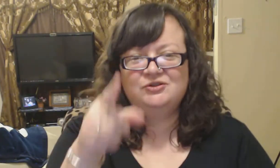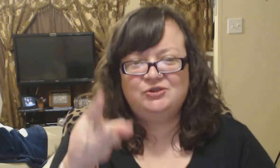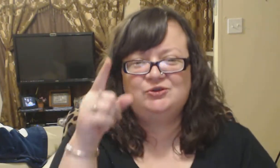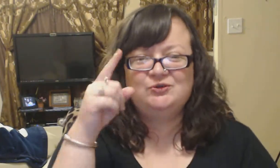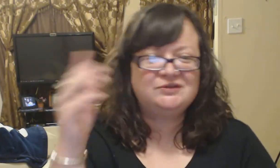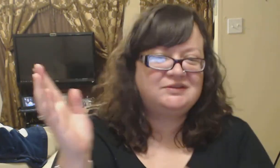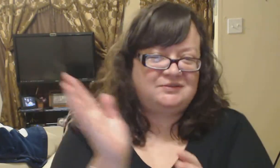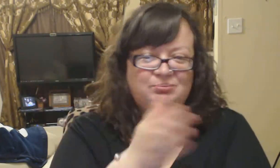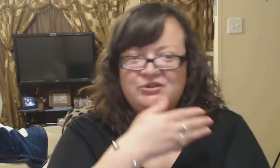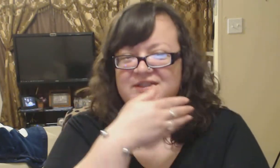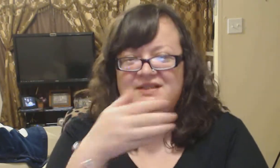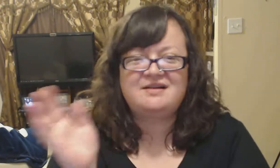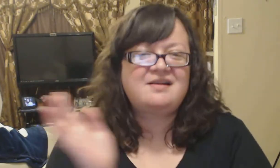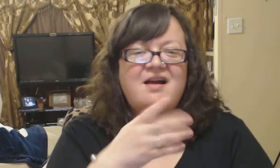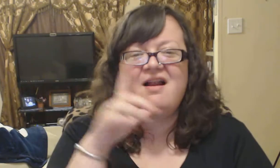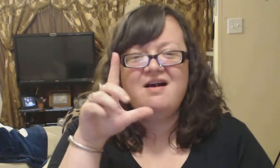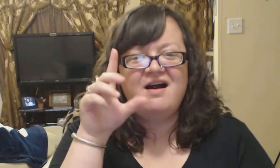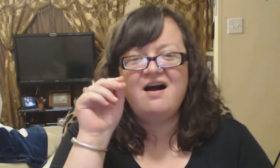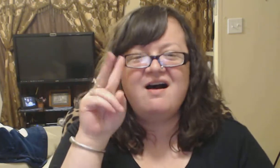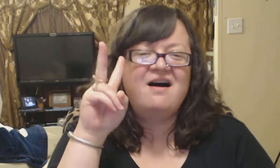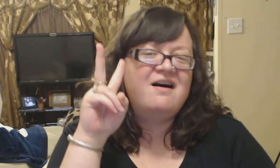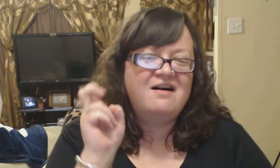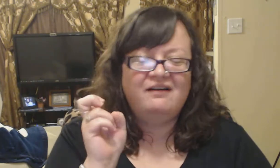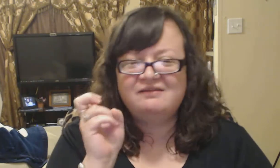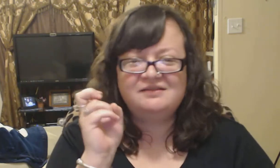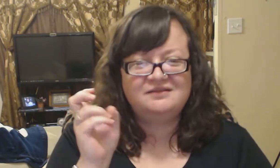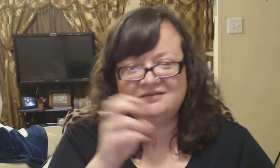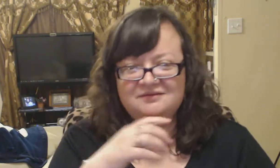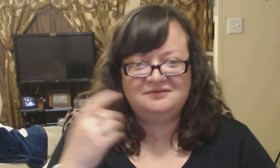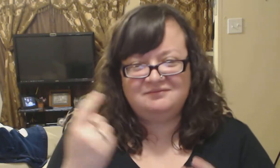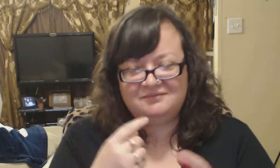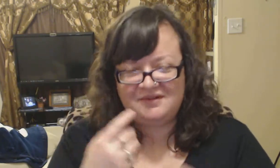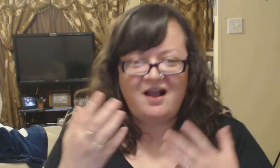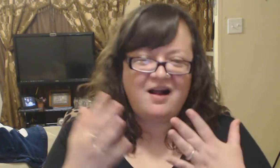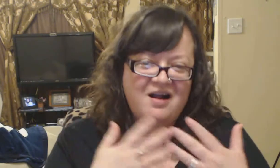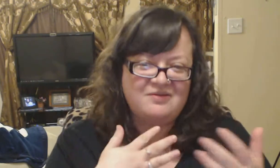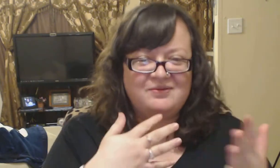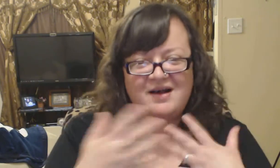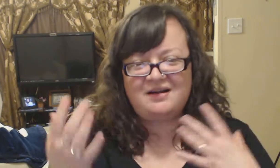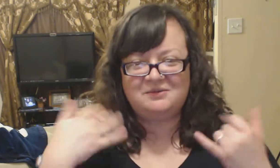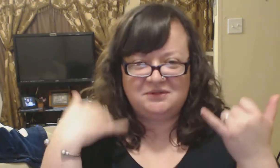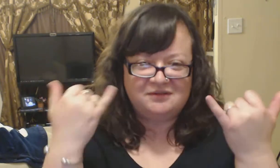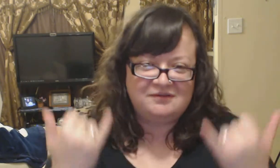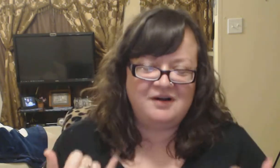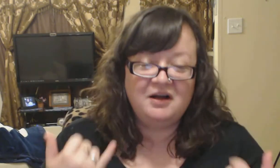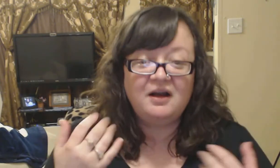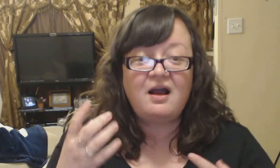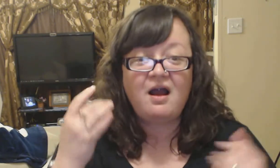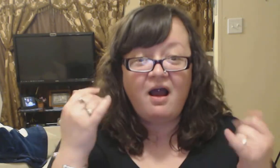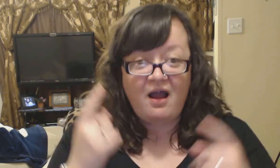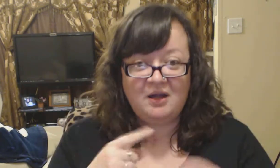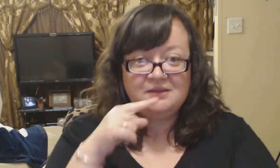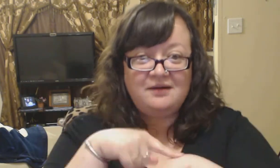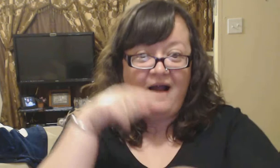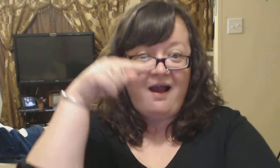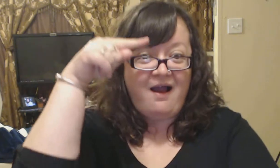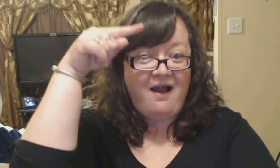Come on Baby, I'm real Until I'm 90 I'm do all my time